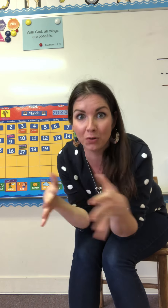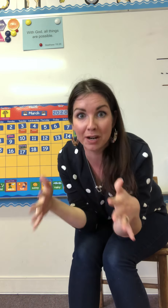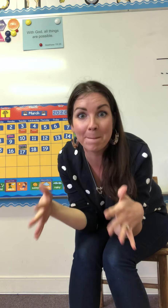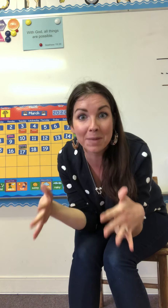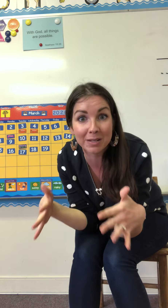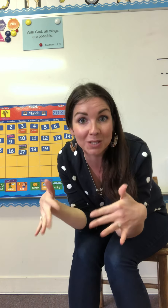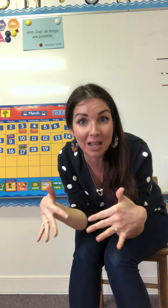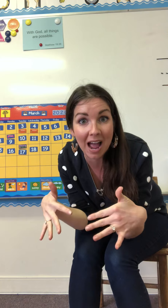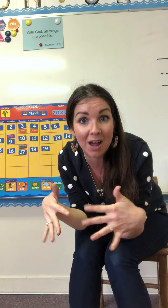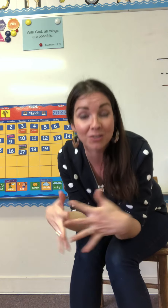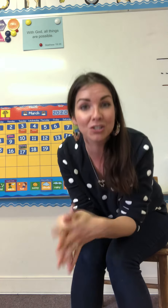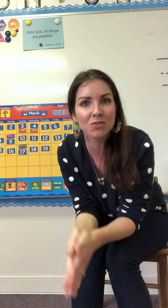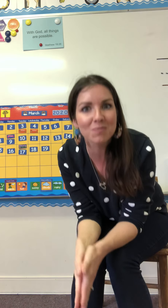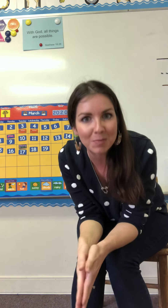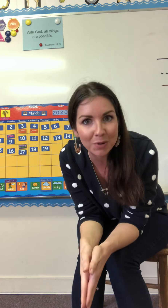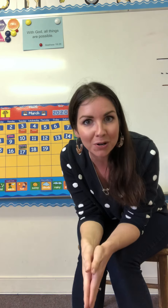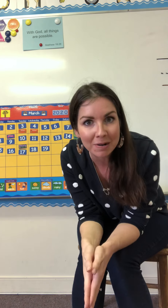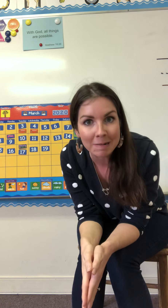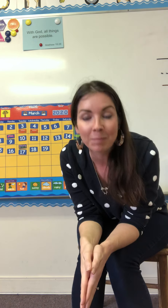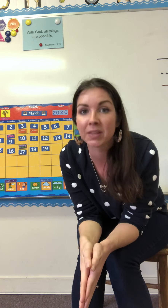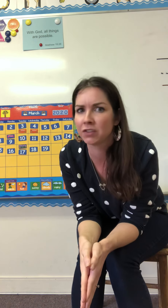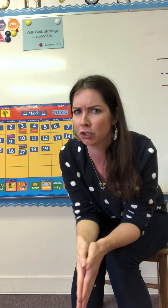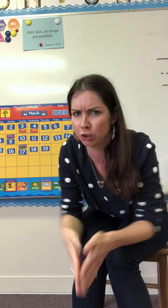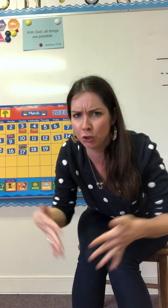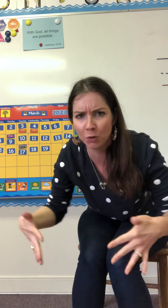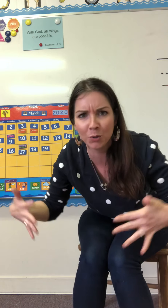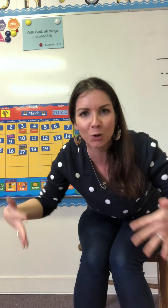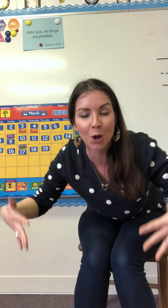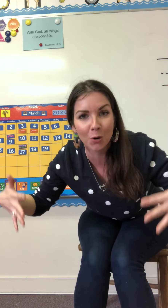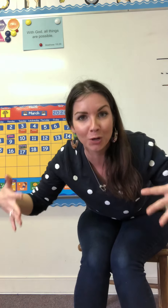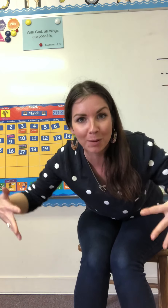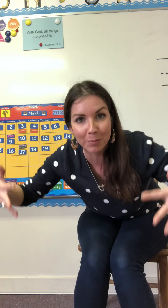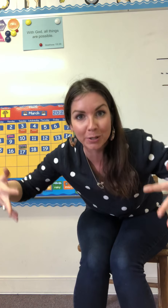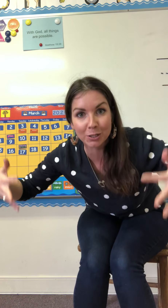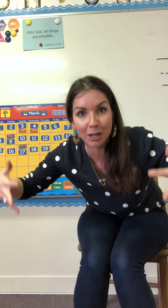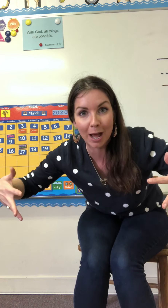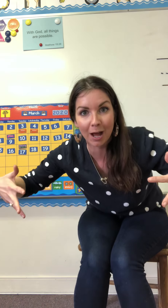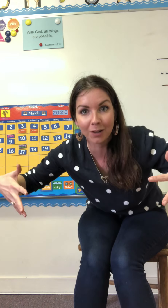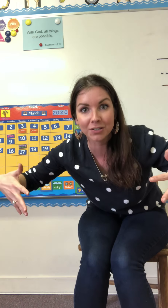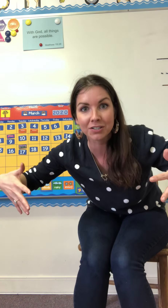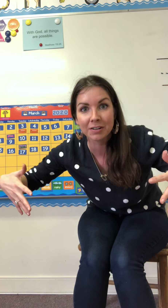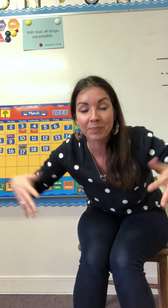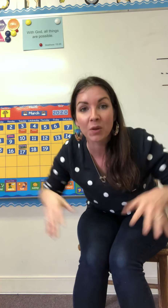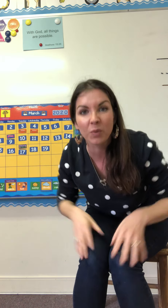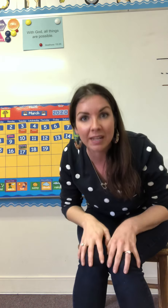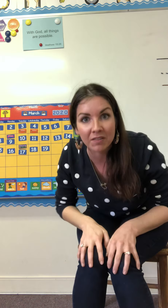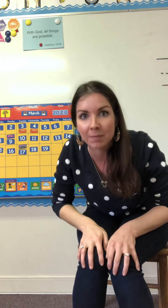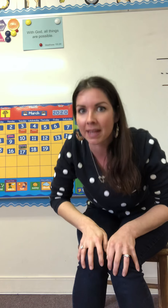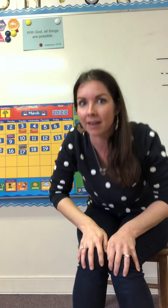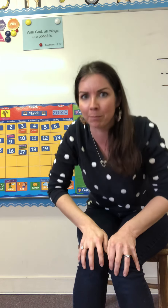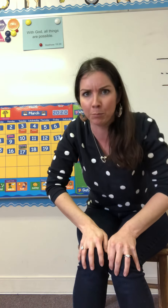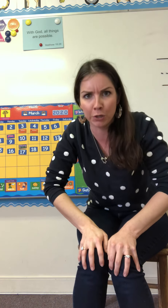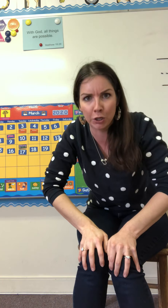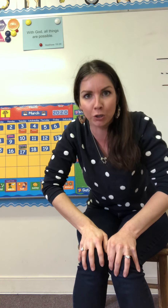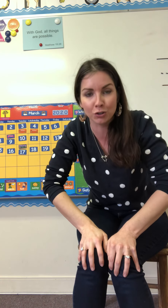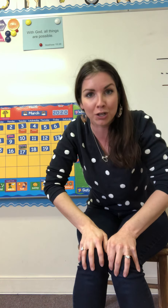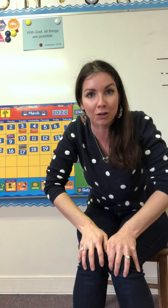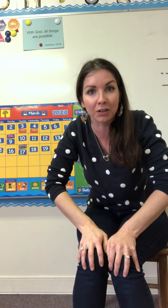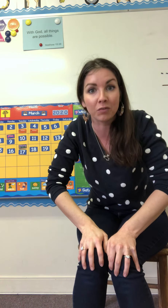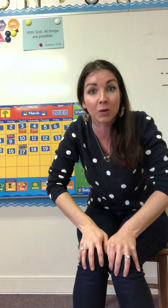cumulonimbus clouds do you remember that the cumulonimbus clouds we give them that big scary voice